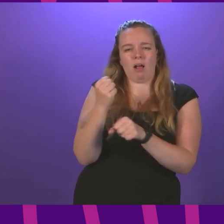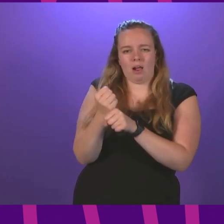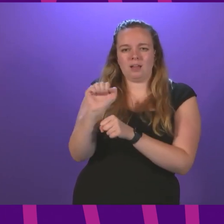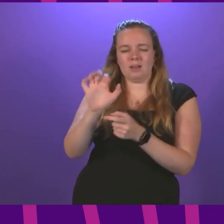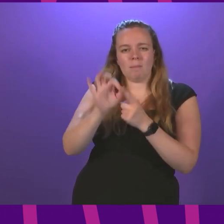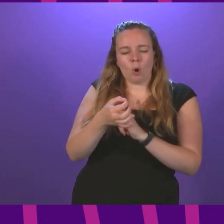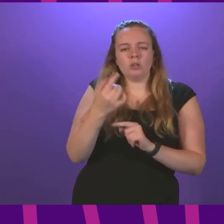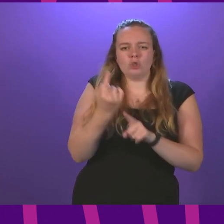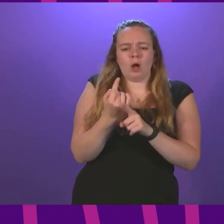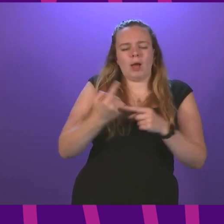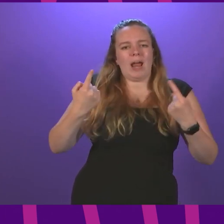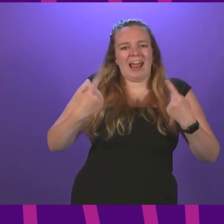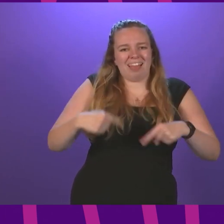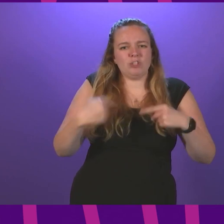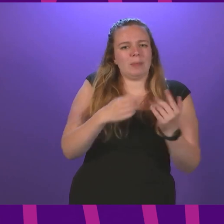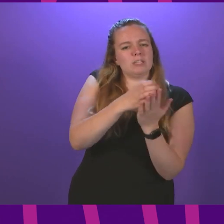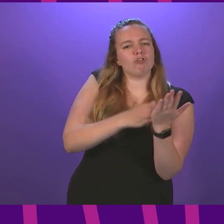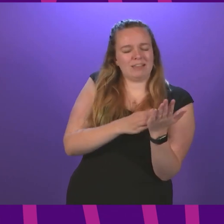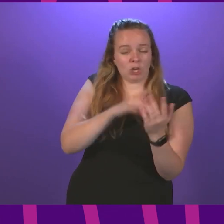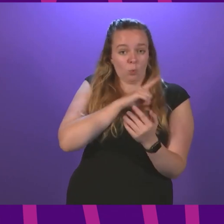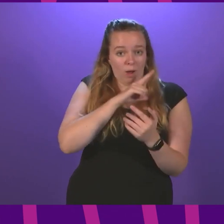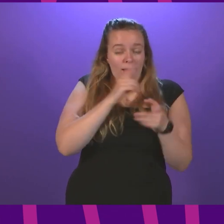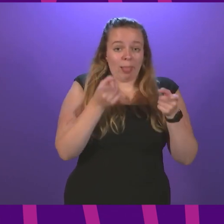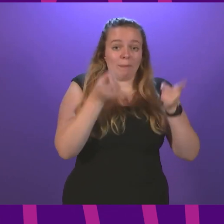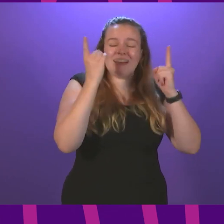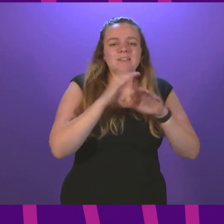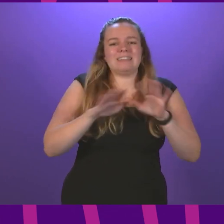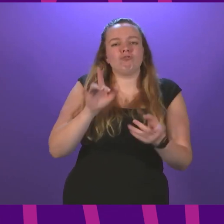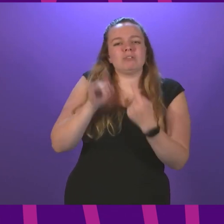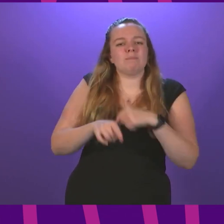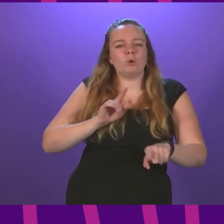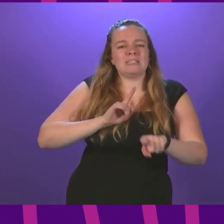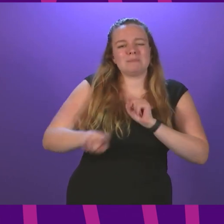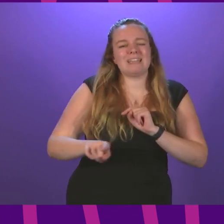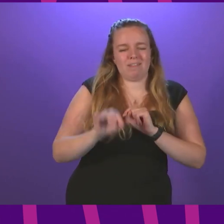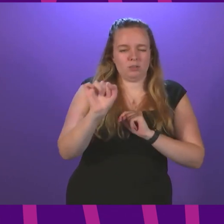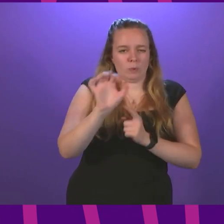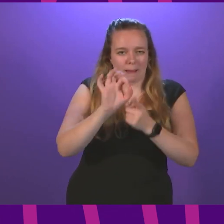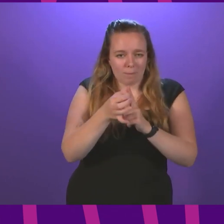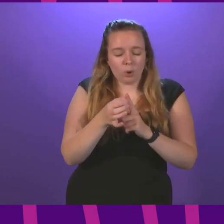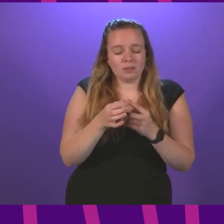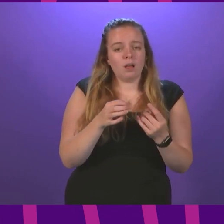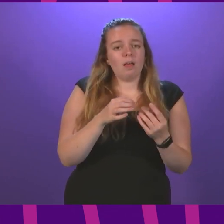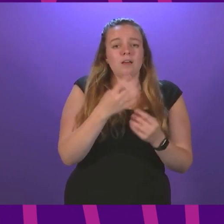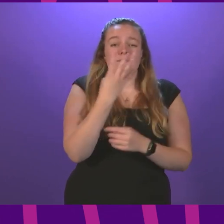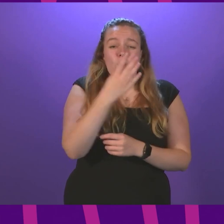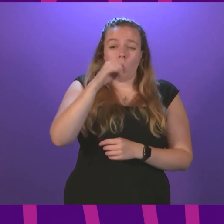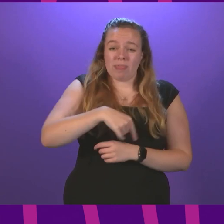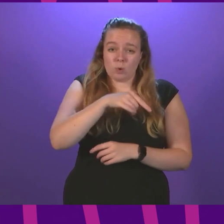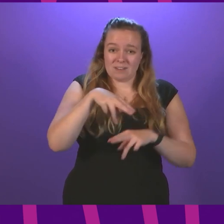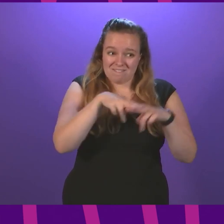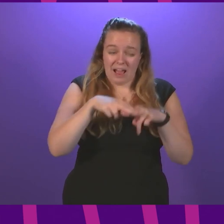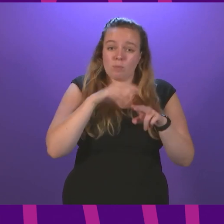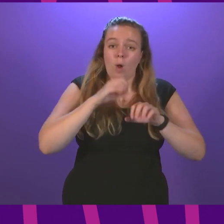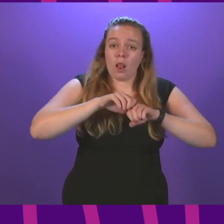about the eligibility criteria. Because the Minister didn't respond specifically to that point. If there's 4,000 families that are going to